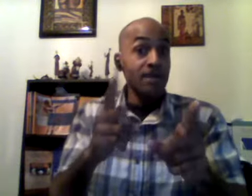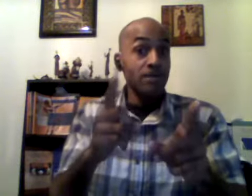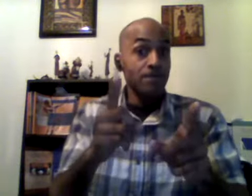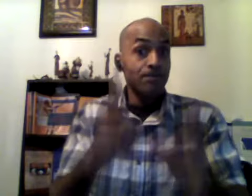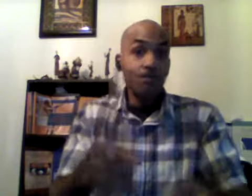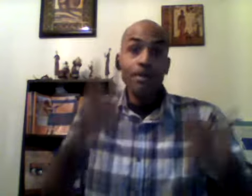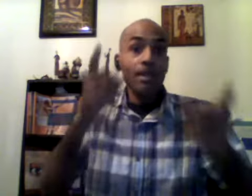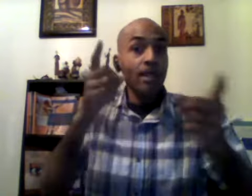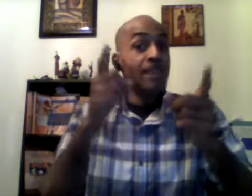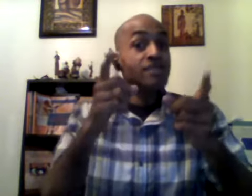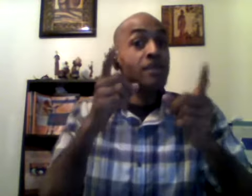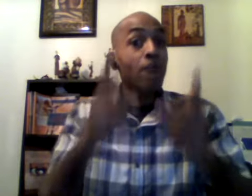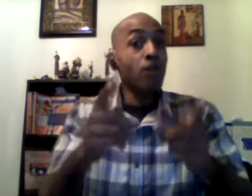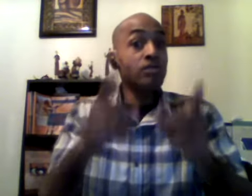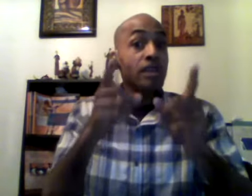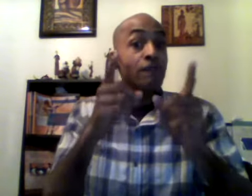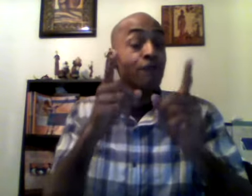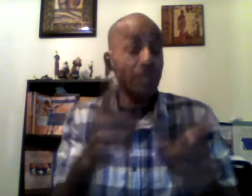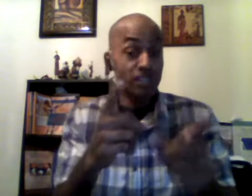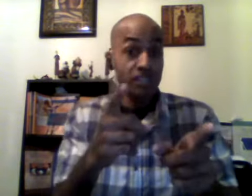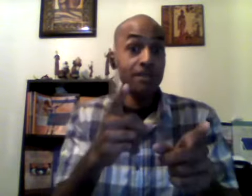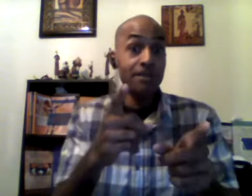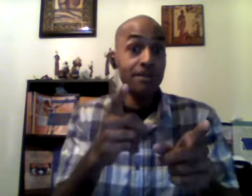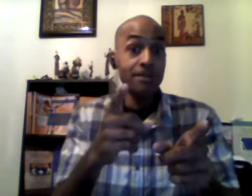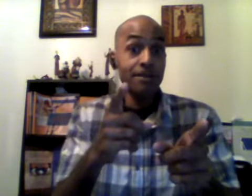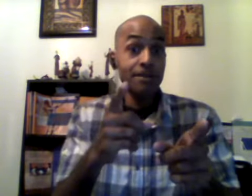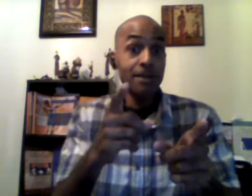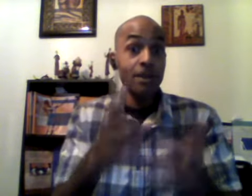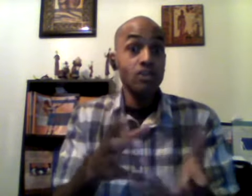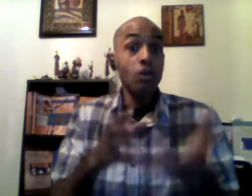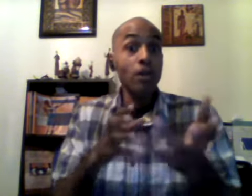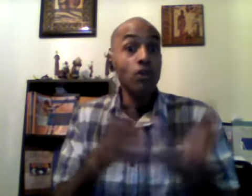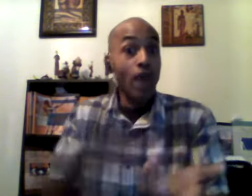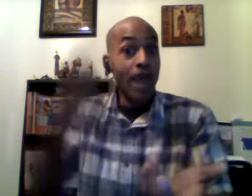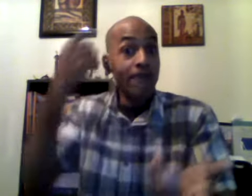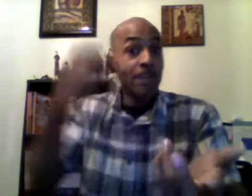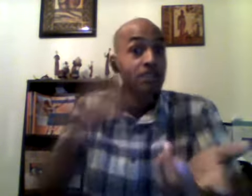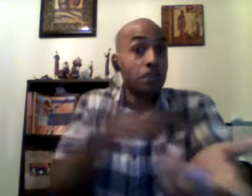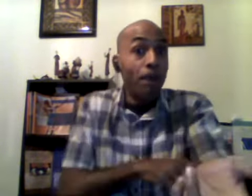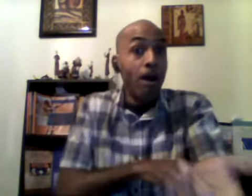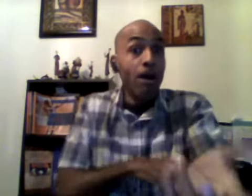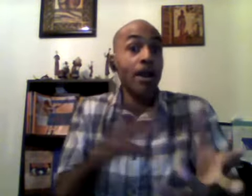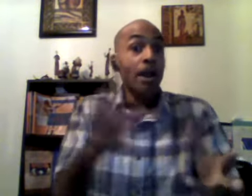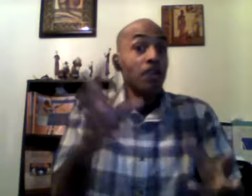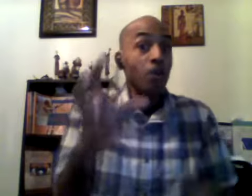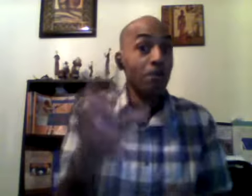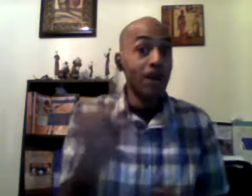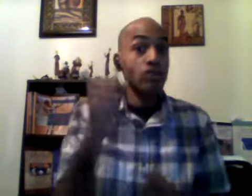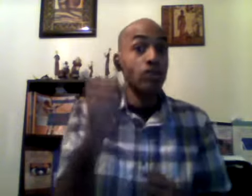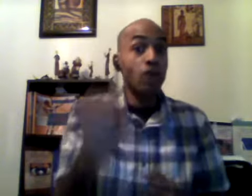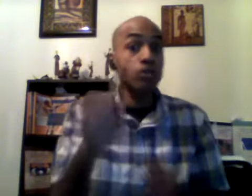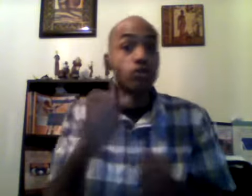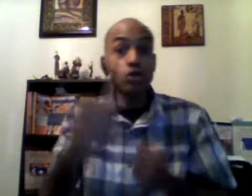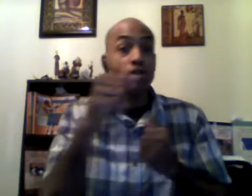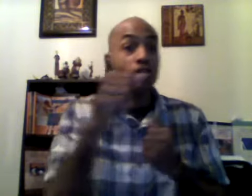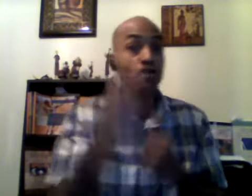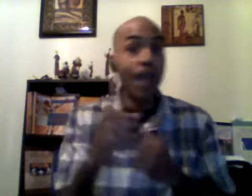is the most efficient so when you have that spark and your muscle goes to contract